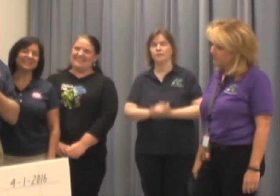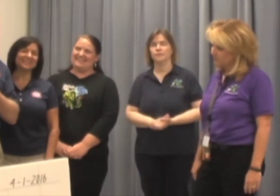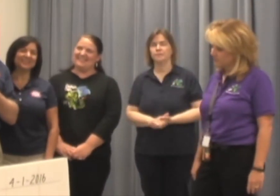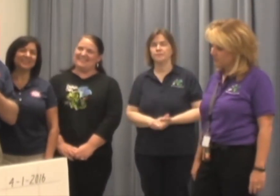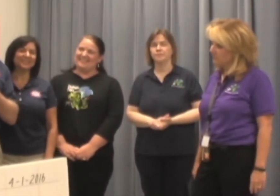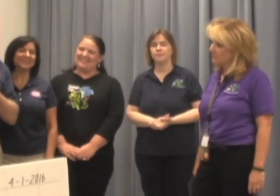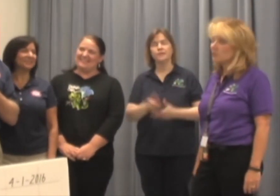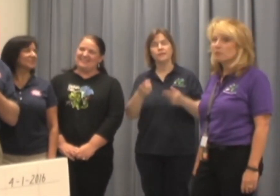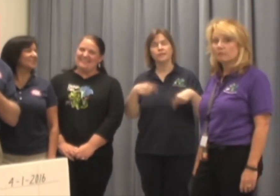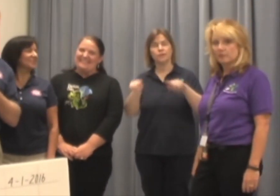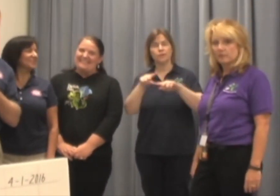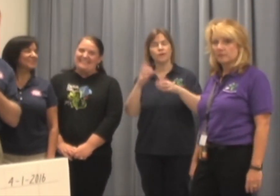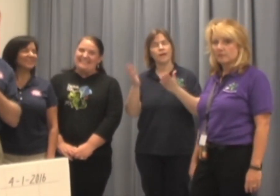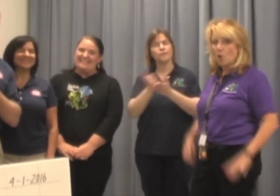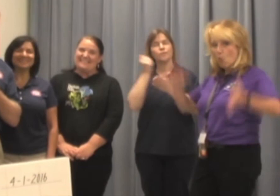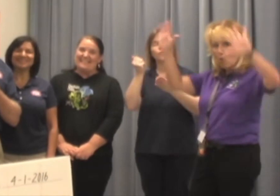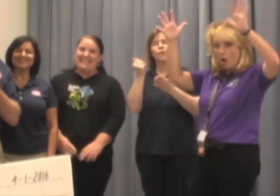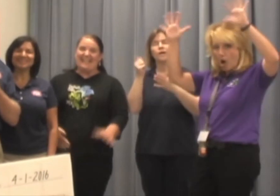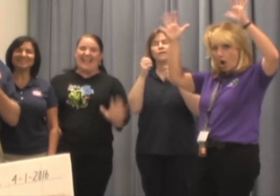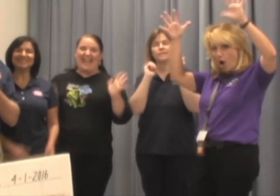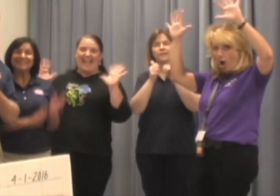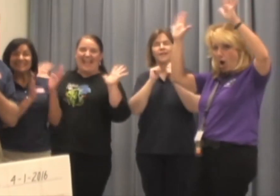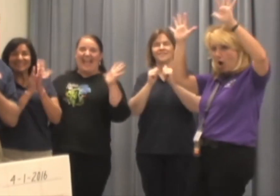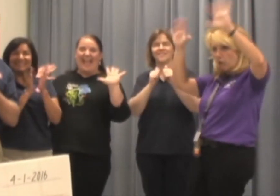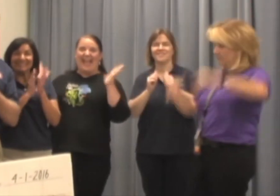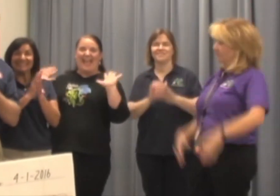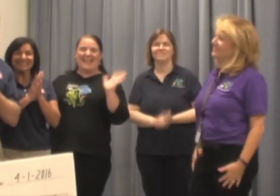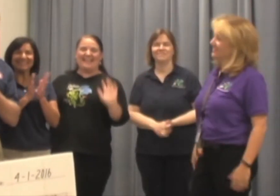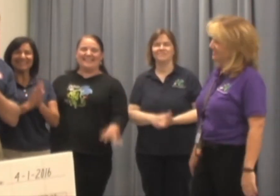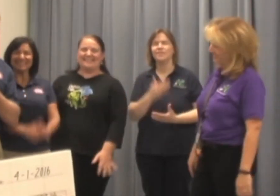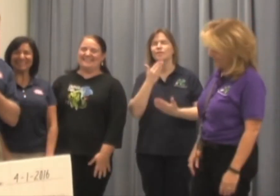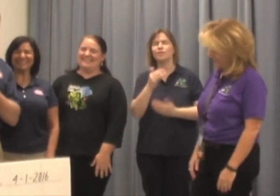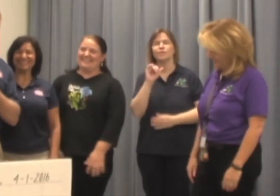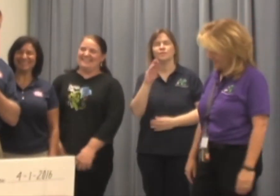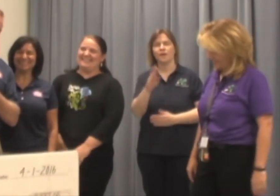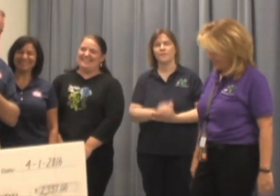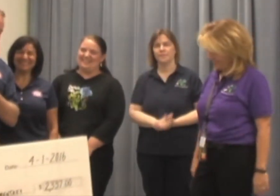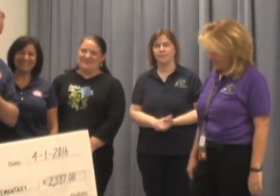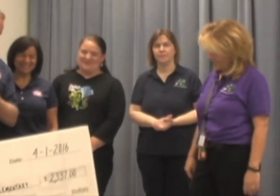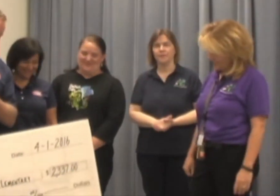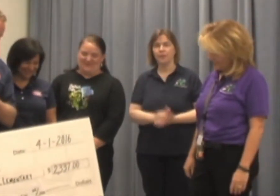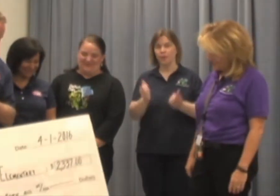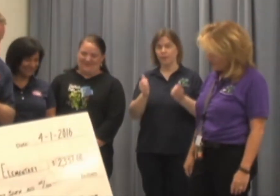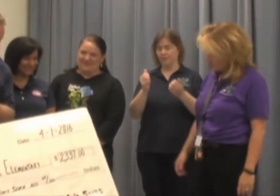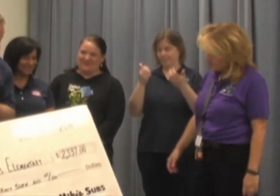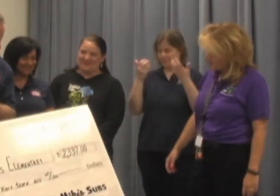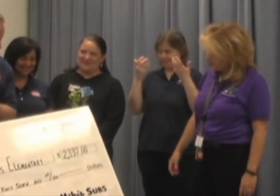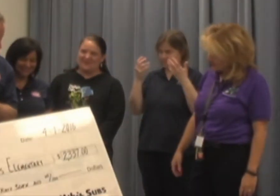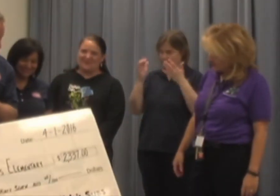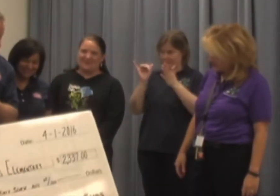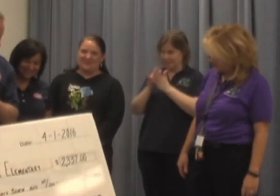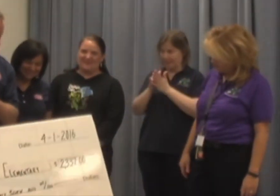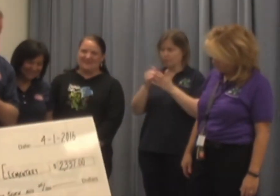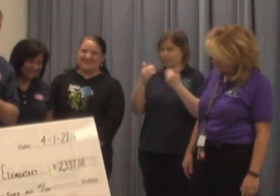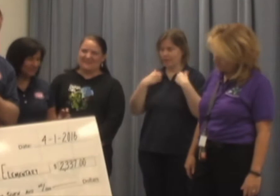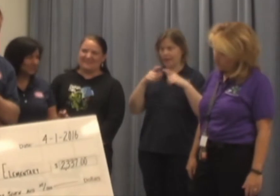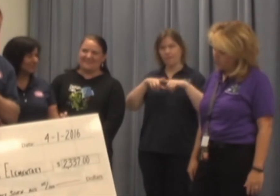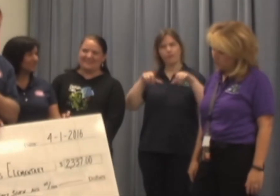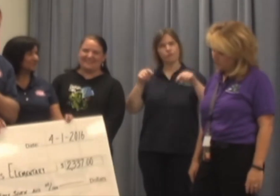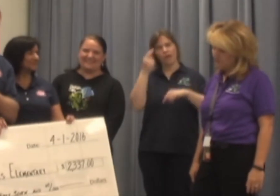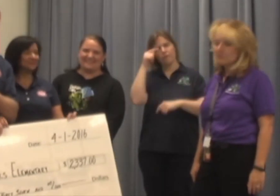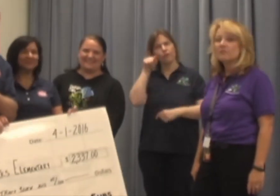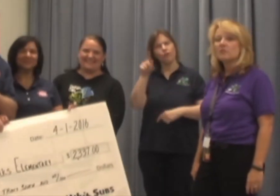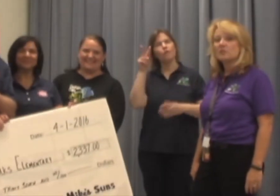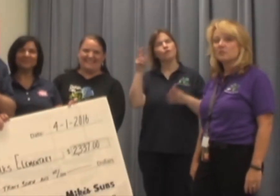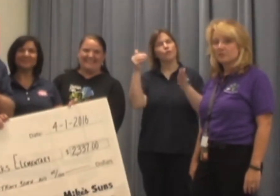you guys won that contest. So good job. So with that being said, we got a check for you guys for